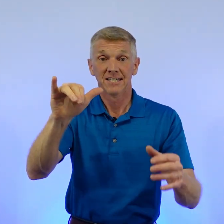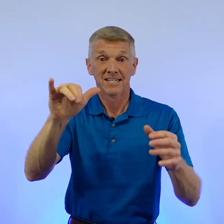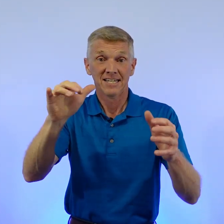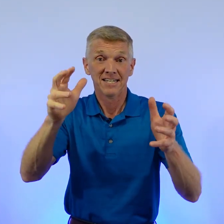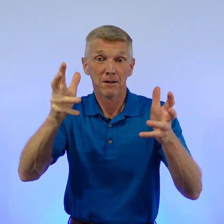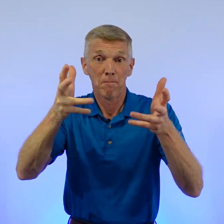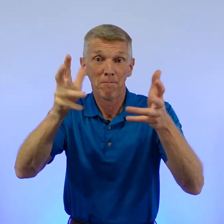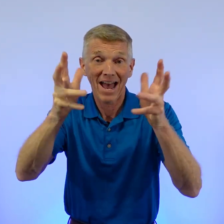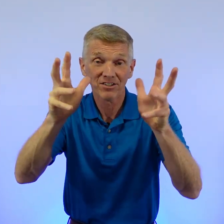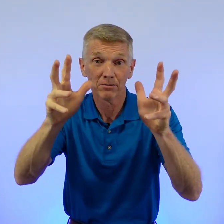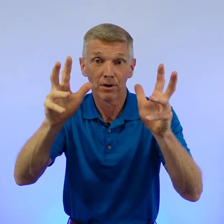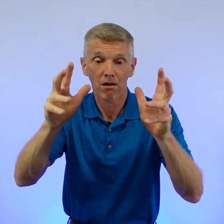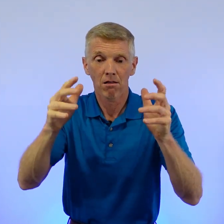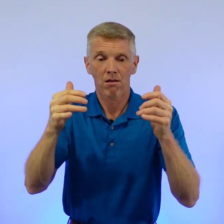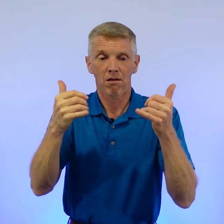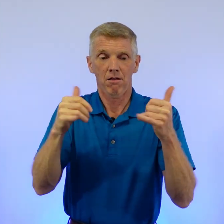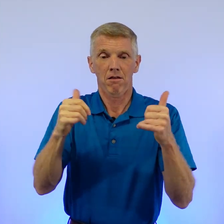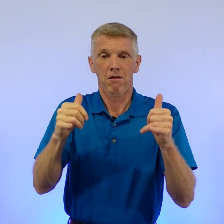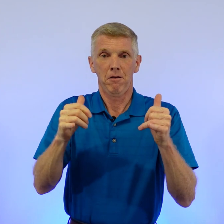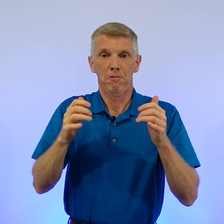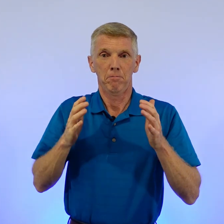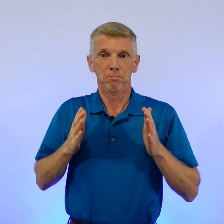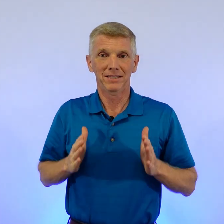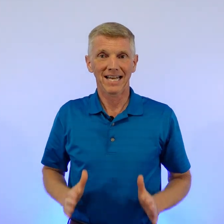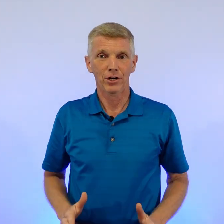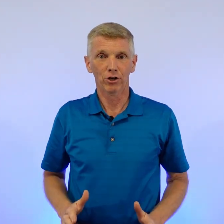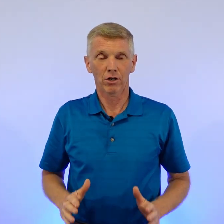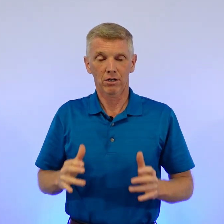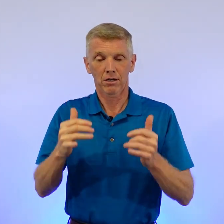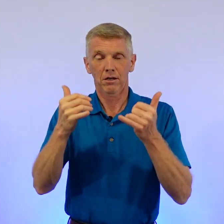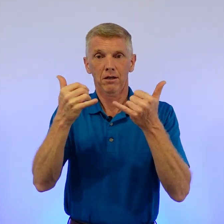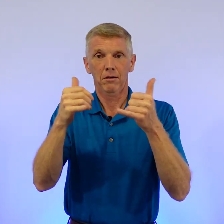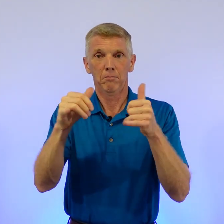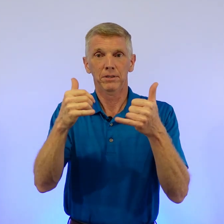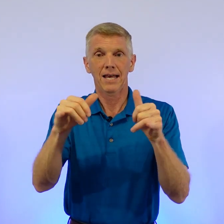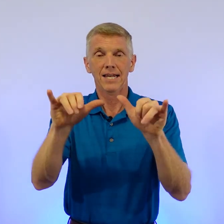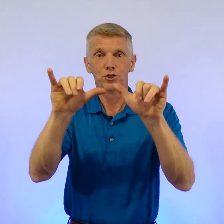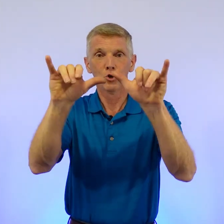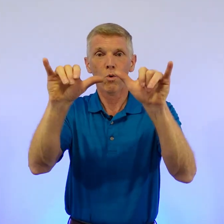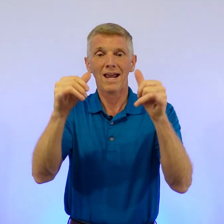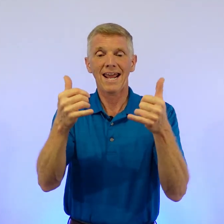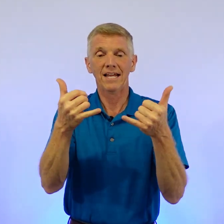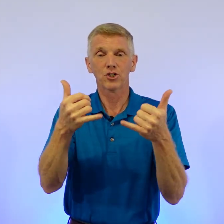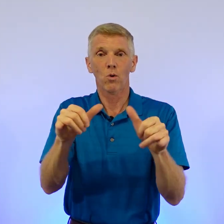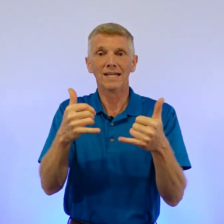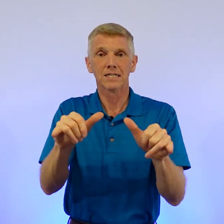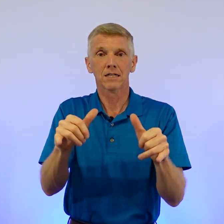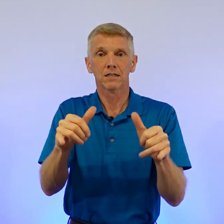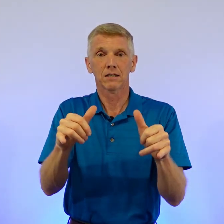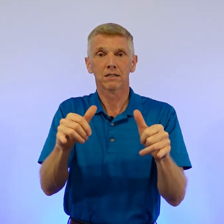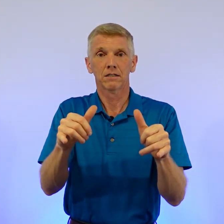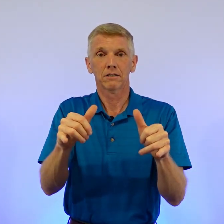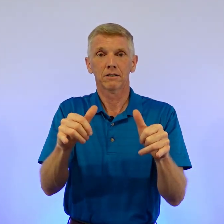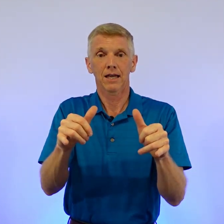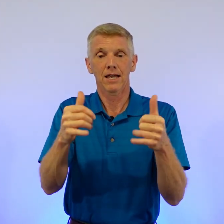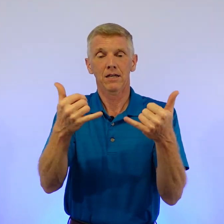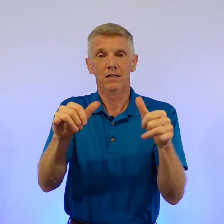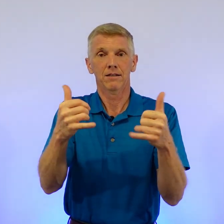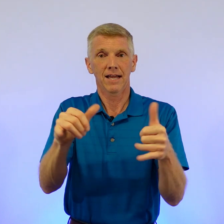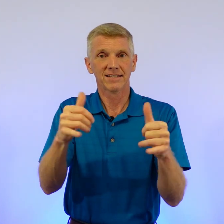He's a basketball player. Play two Y hands twice, okay? That's